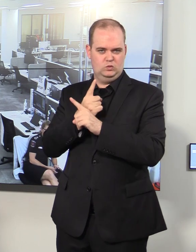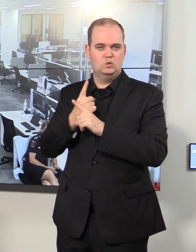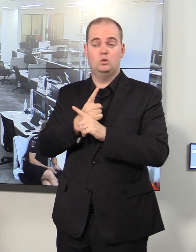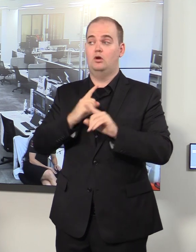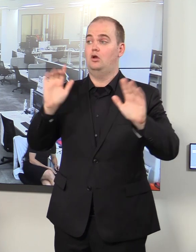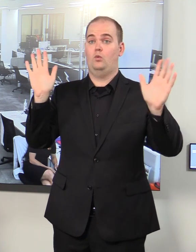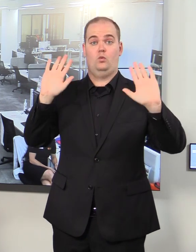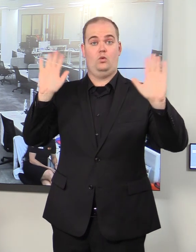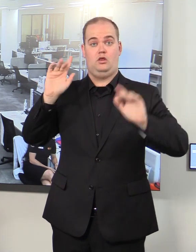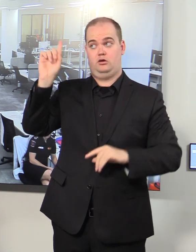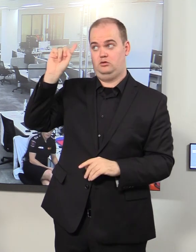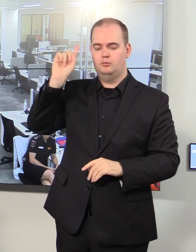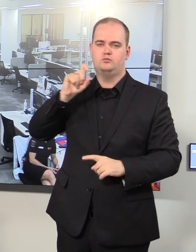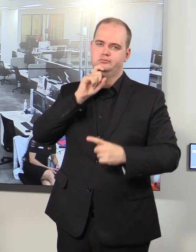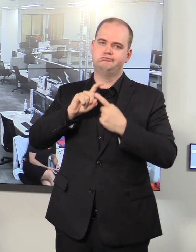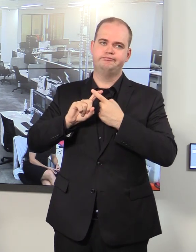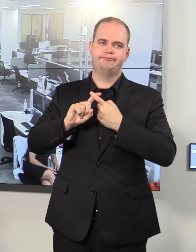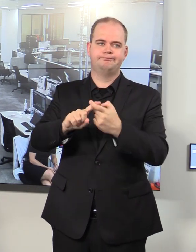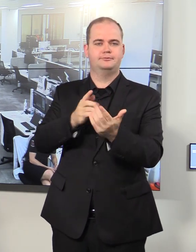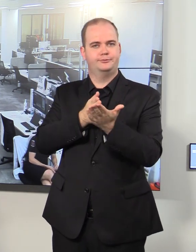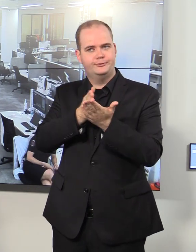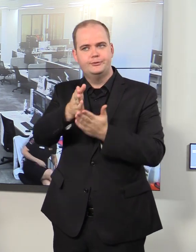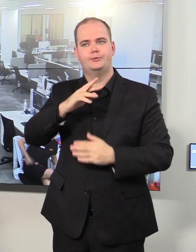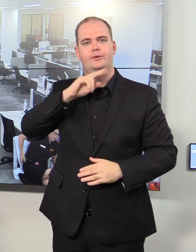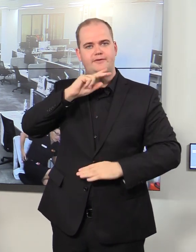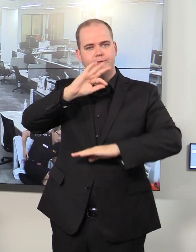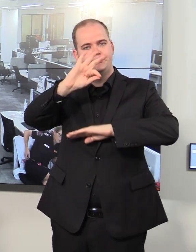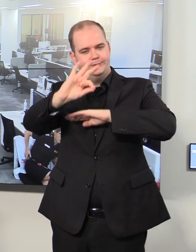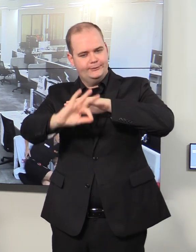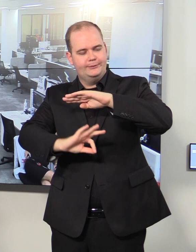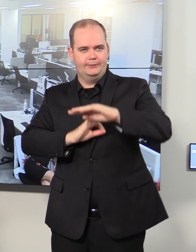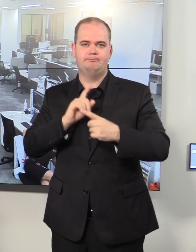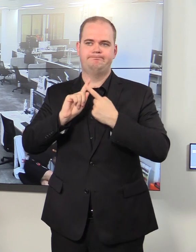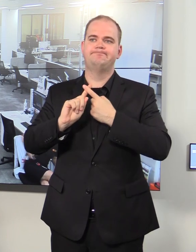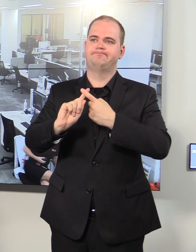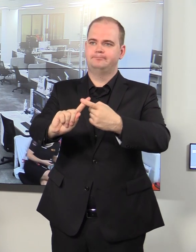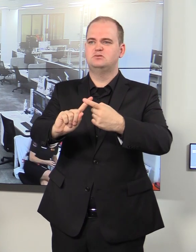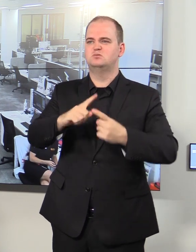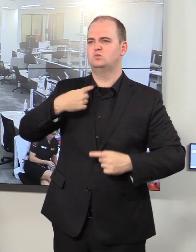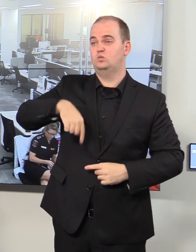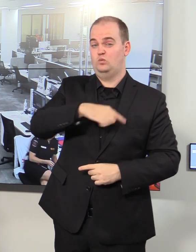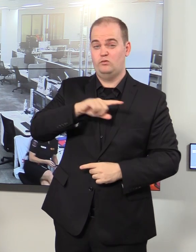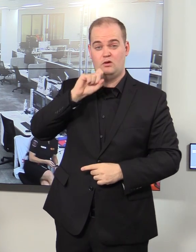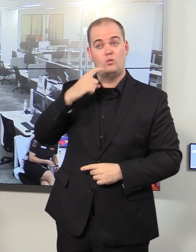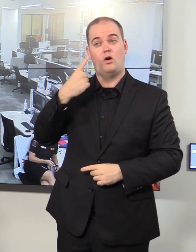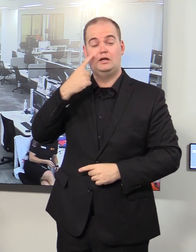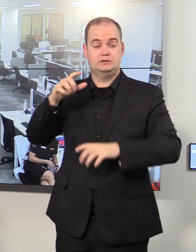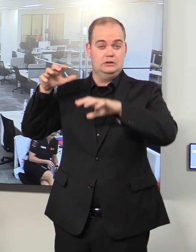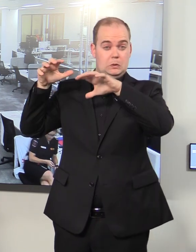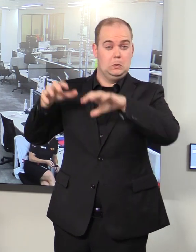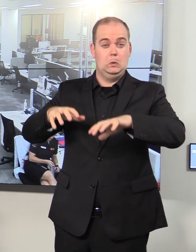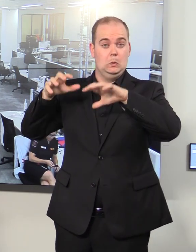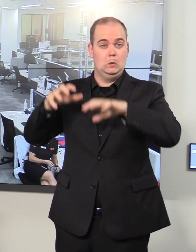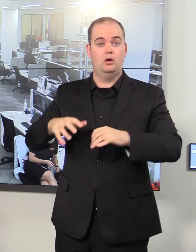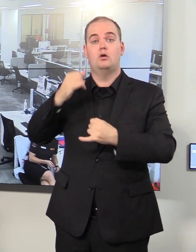These weather conditions are going to continue into the overnight period and we will experience rain. The